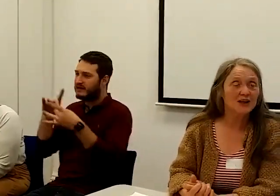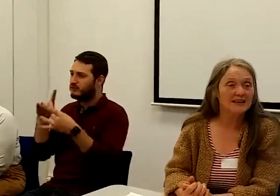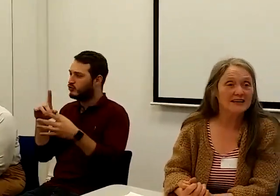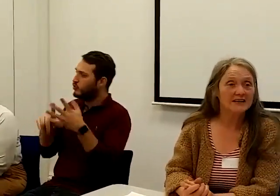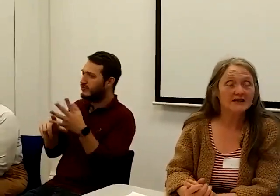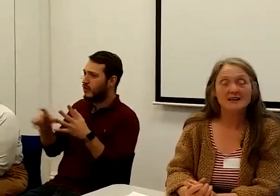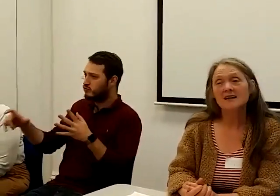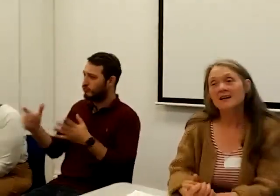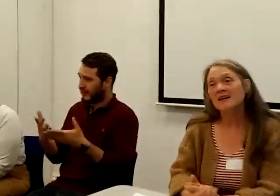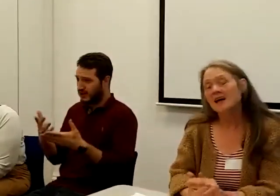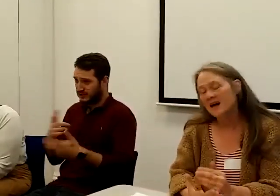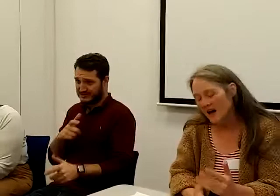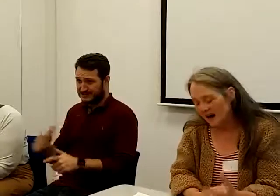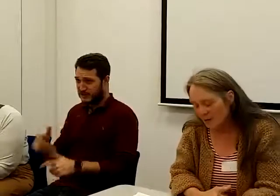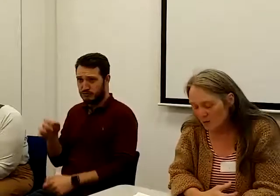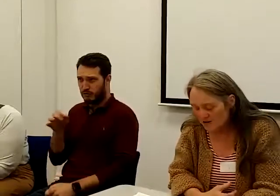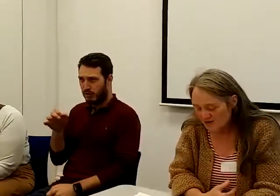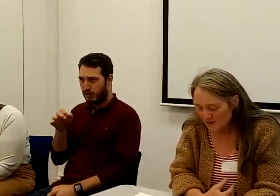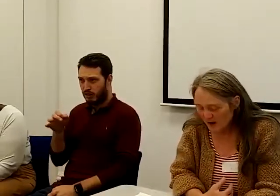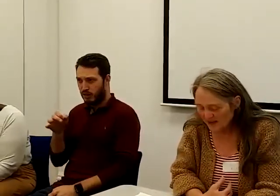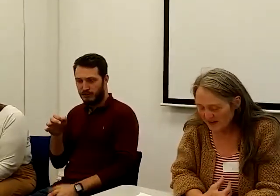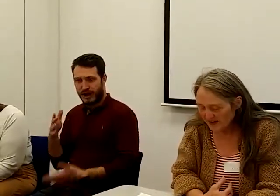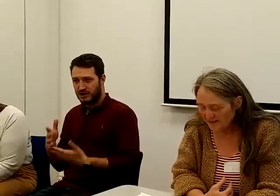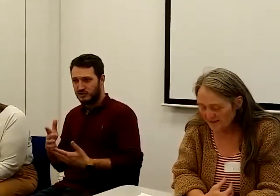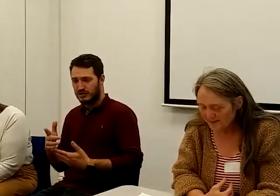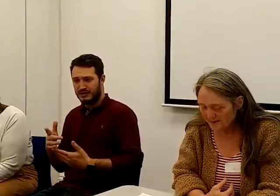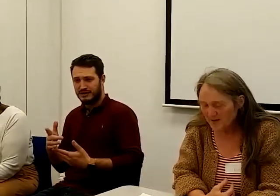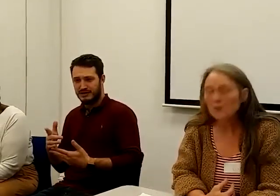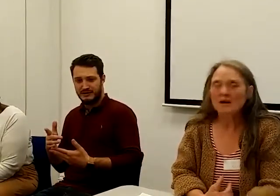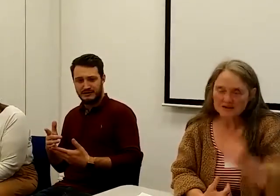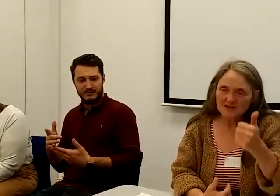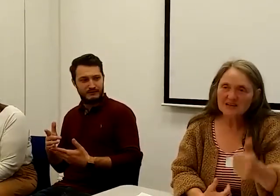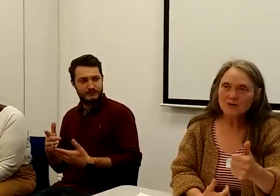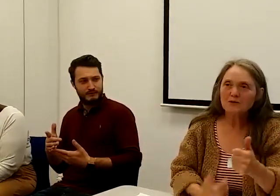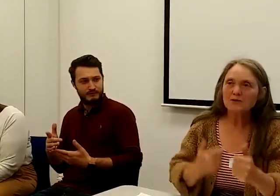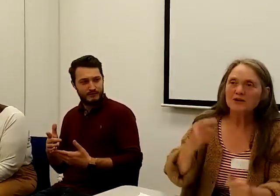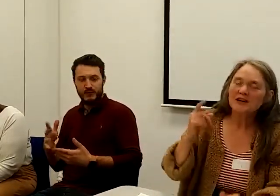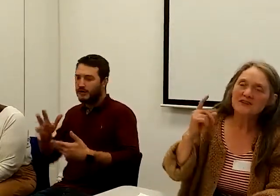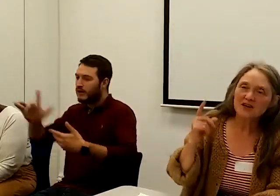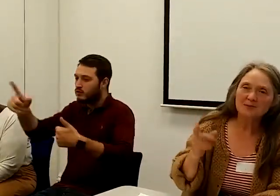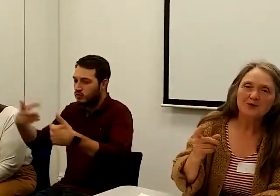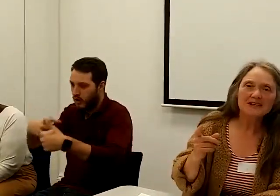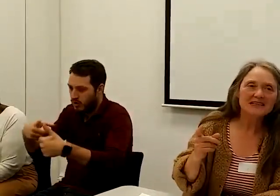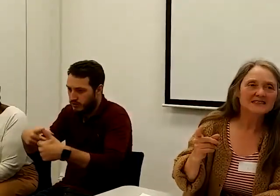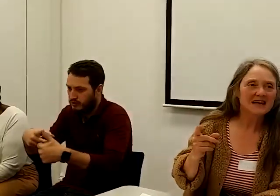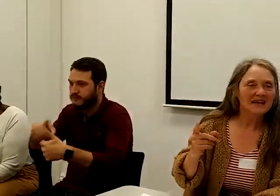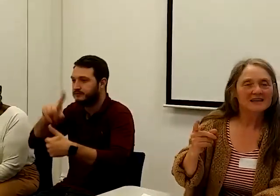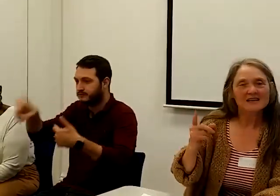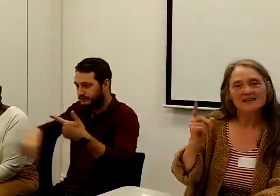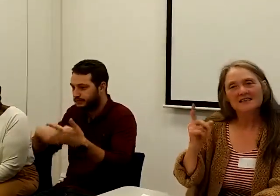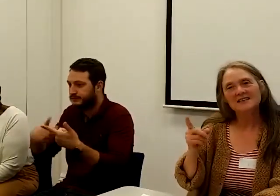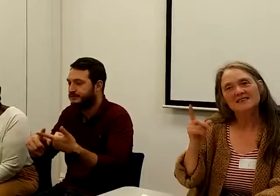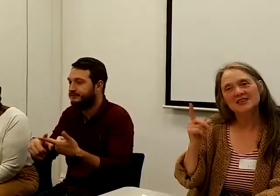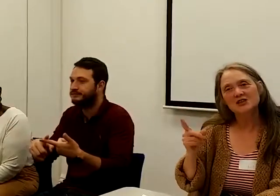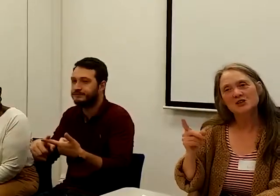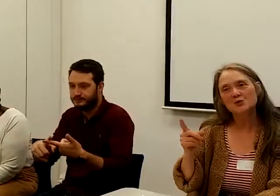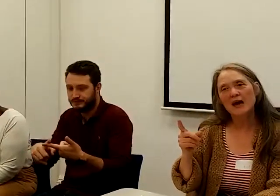threatening. And I'm wondering whether... Well, so that's one point. And the other point is that this is an issue